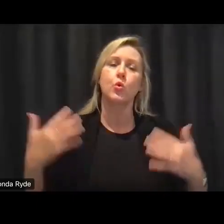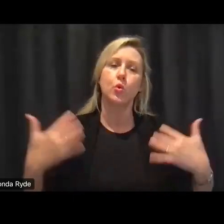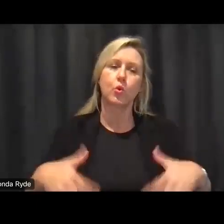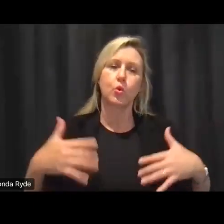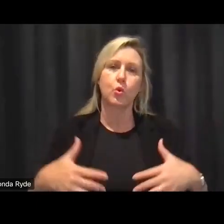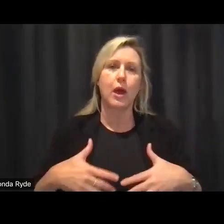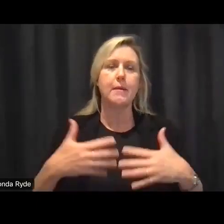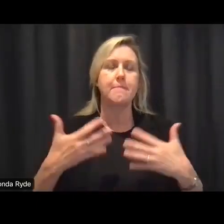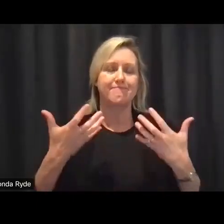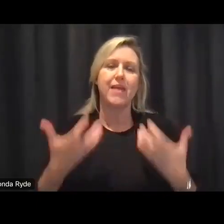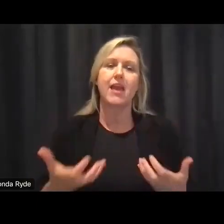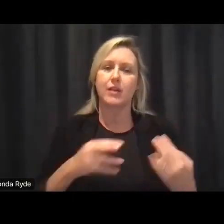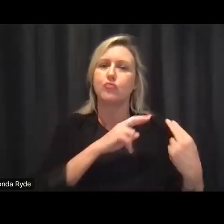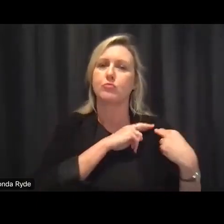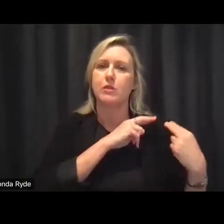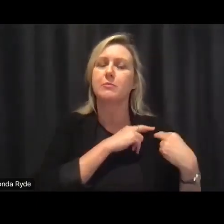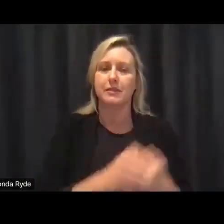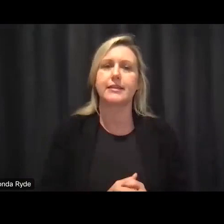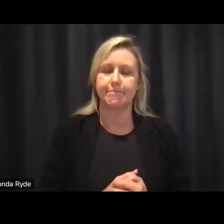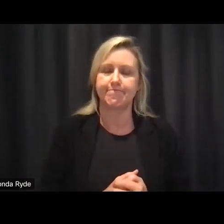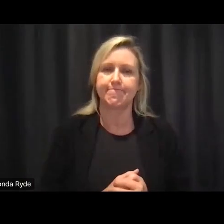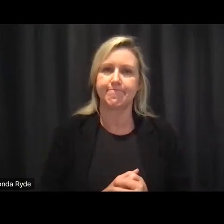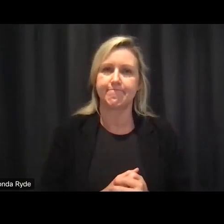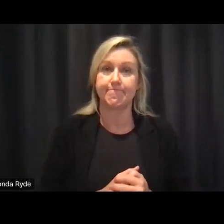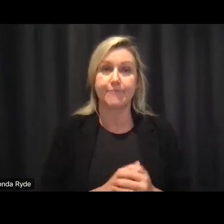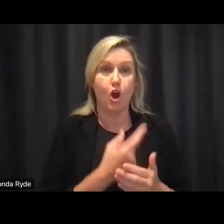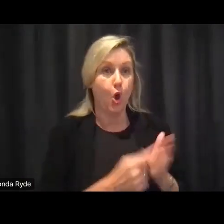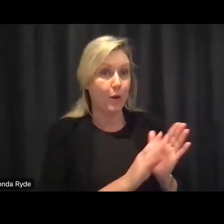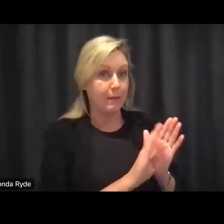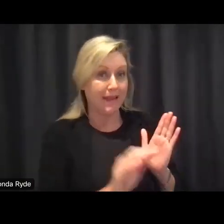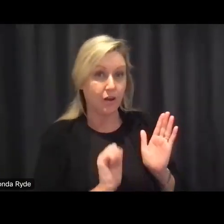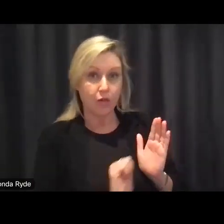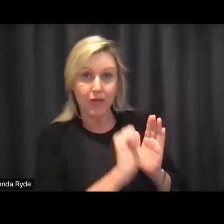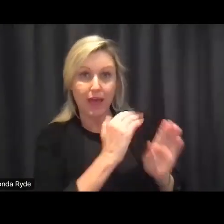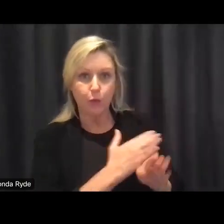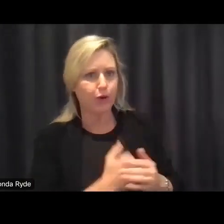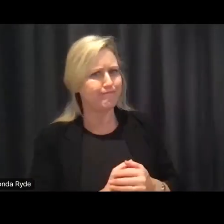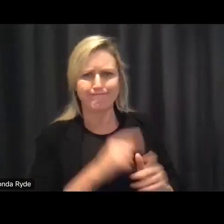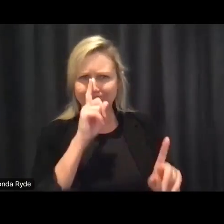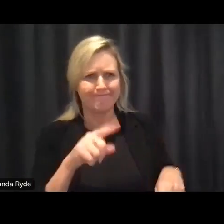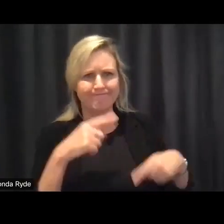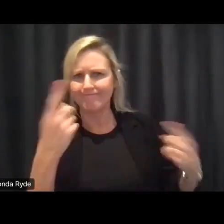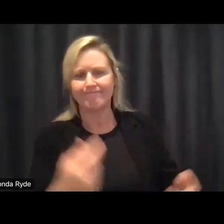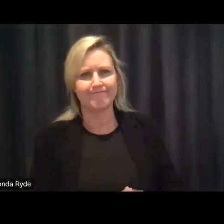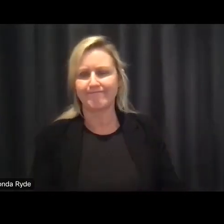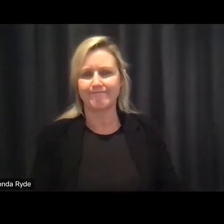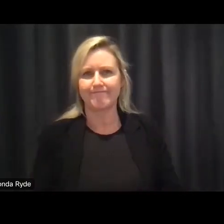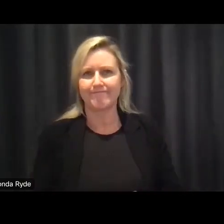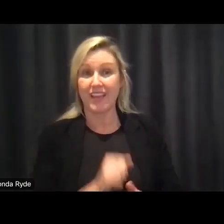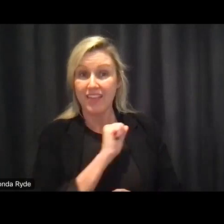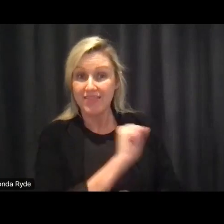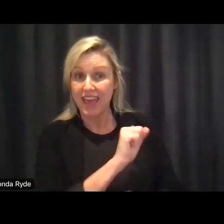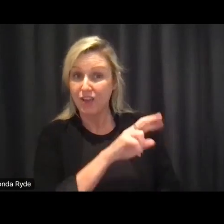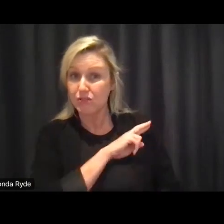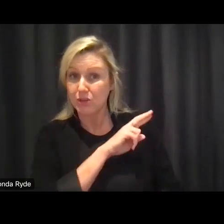and if it was just up to the panel that would not be um a good thing it's not um the job of the panel